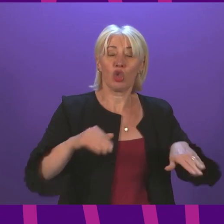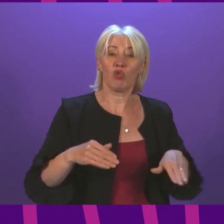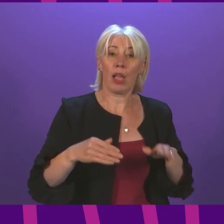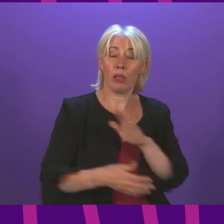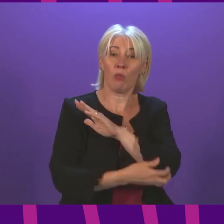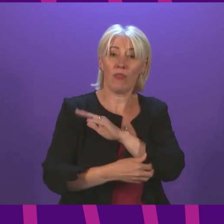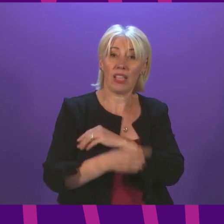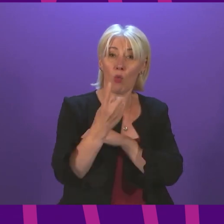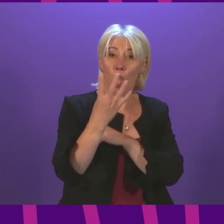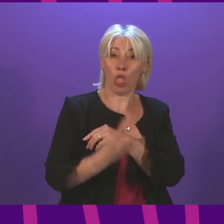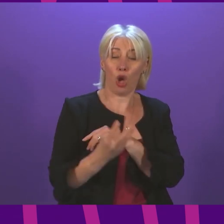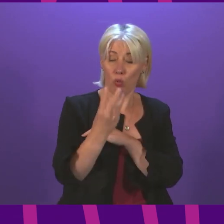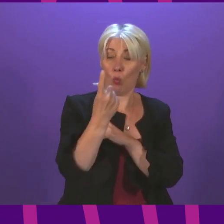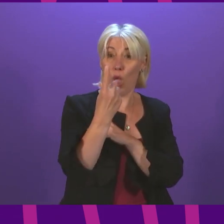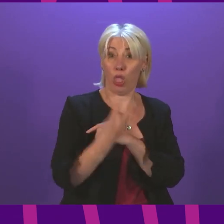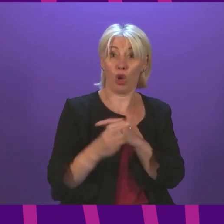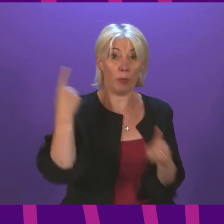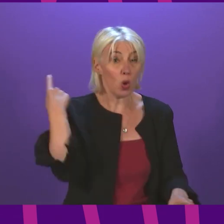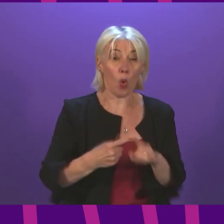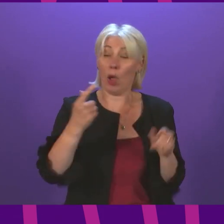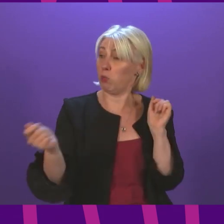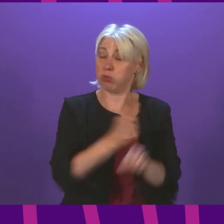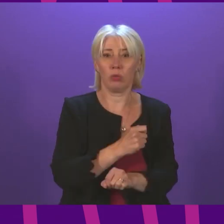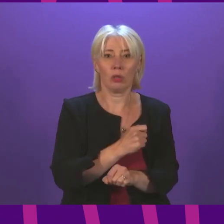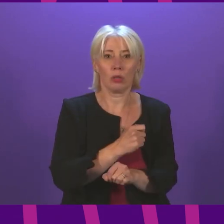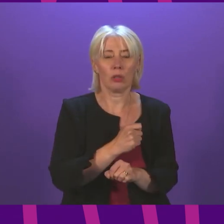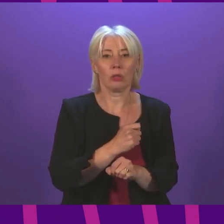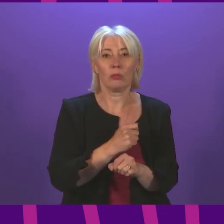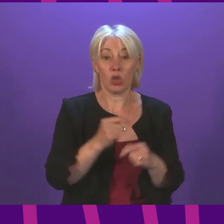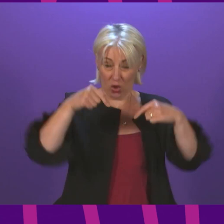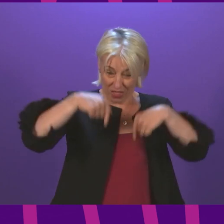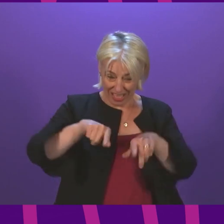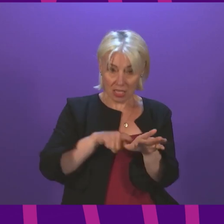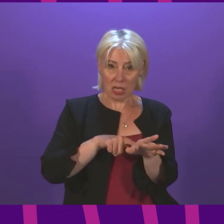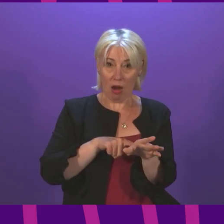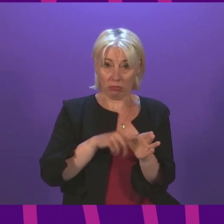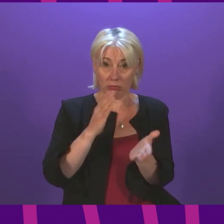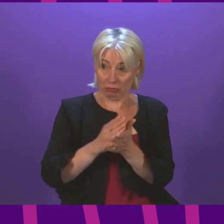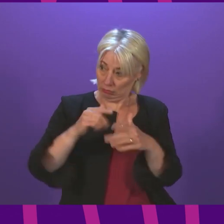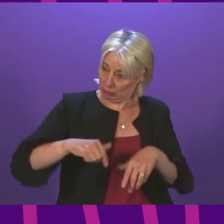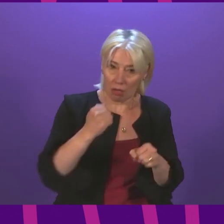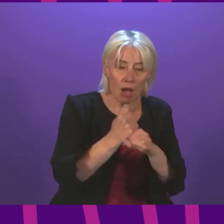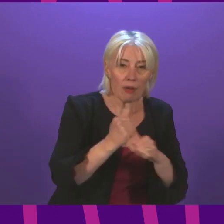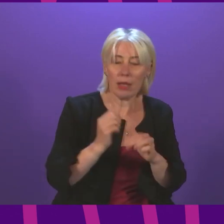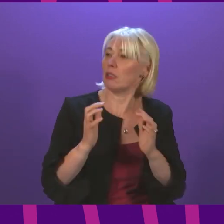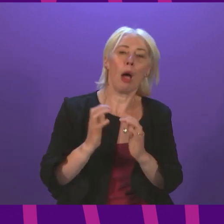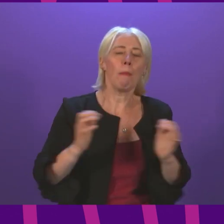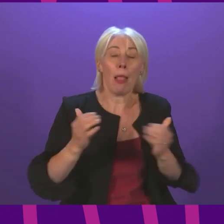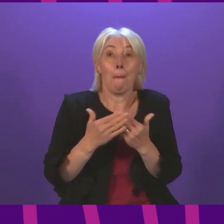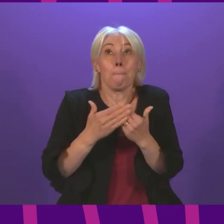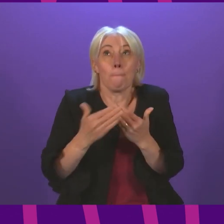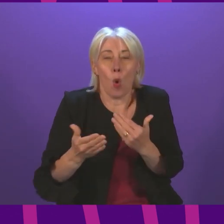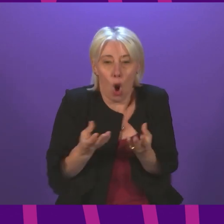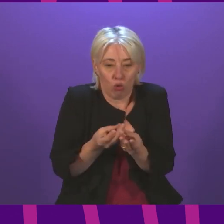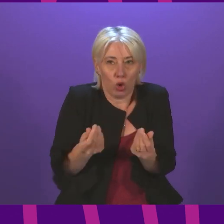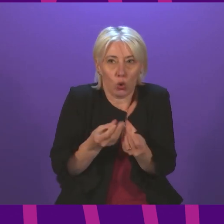action. And the question remains that in this year, of all years, when this parliament and this government has more resources at